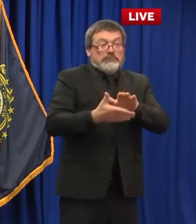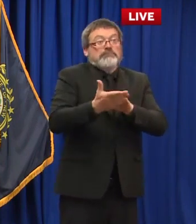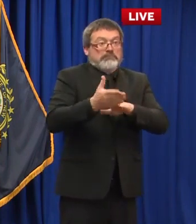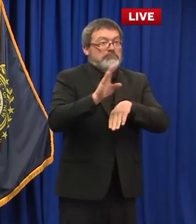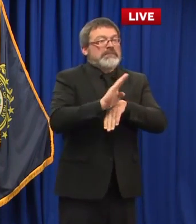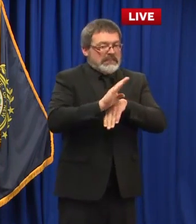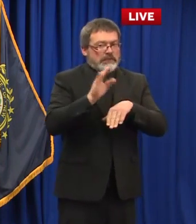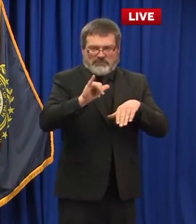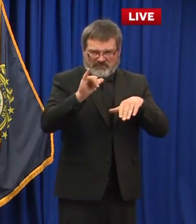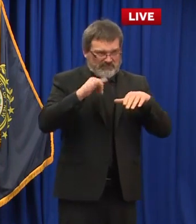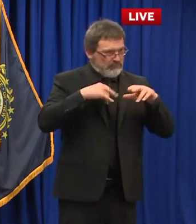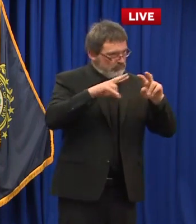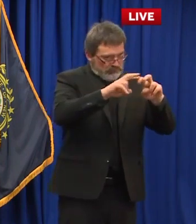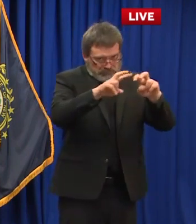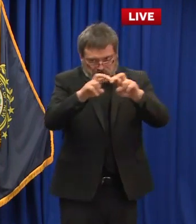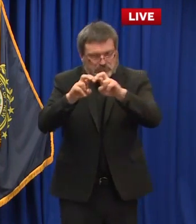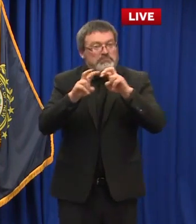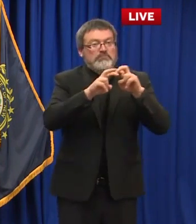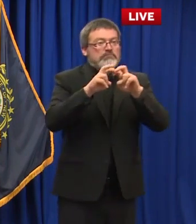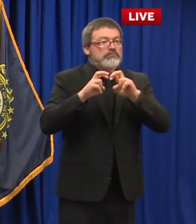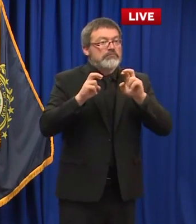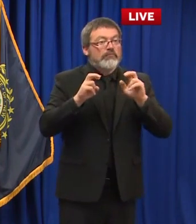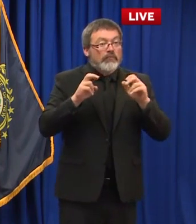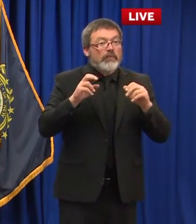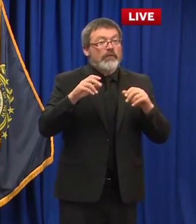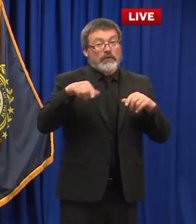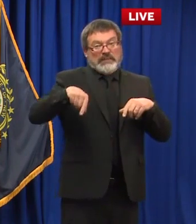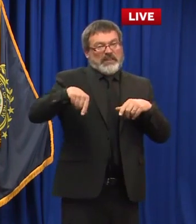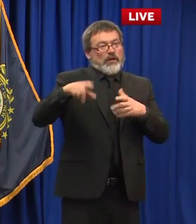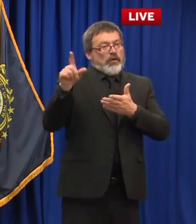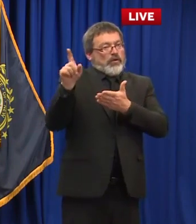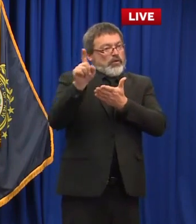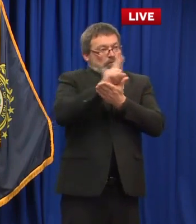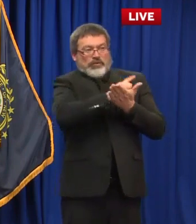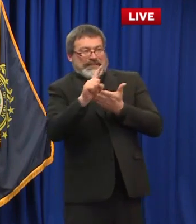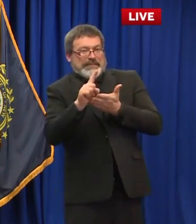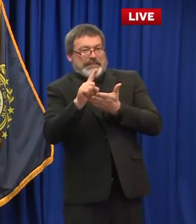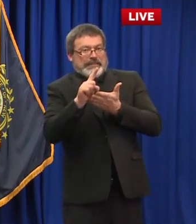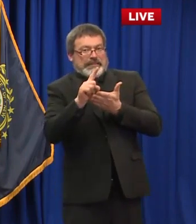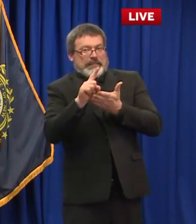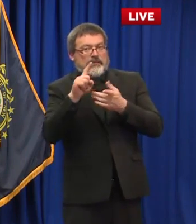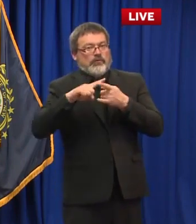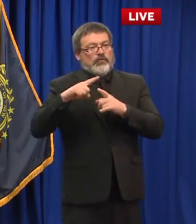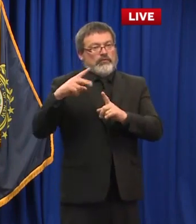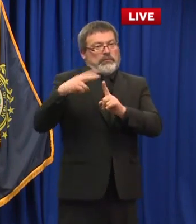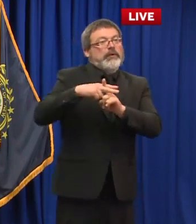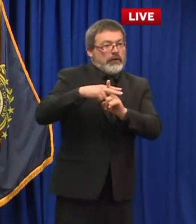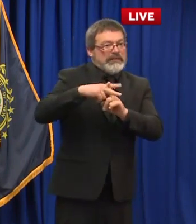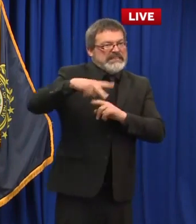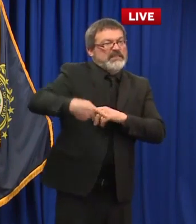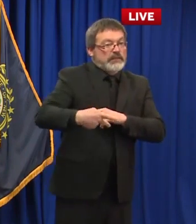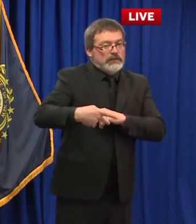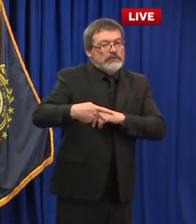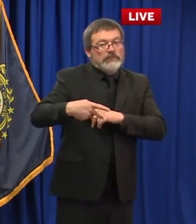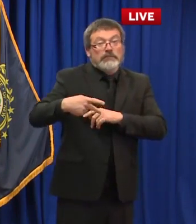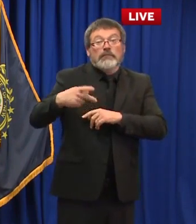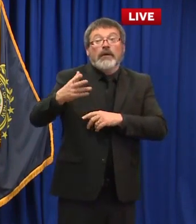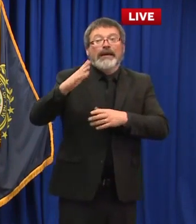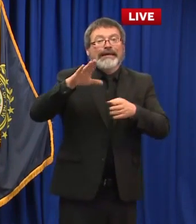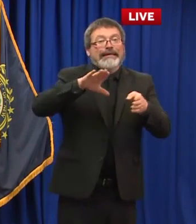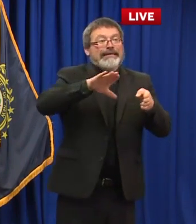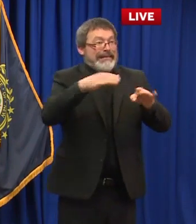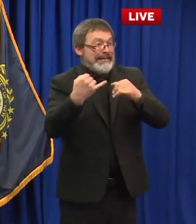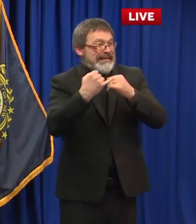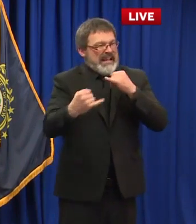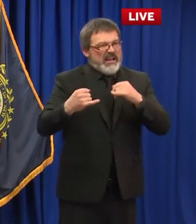And then move forward. So we have one week on Friday, next Friday at midnight, the deadline will close. So everyone will be getting the